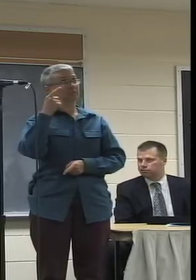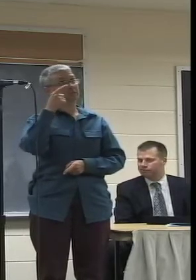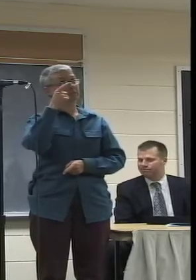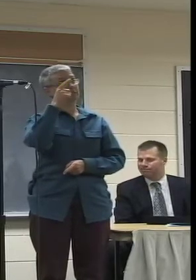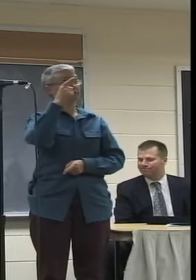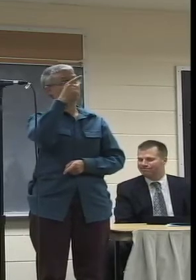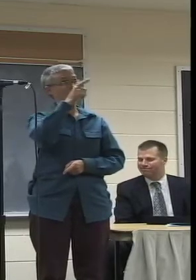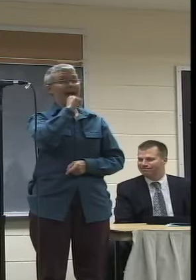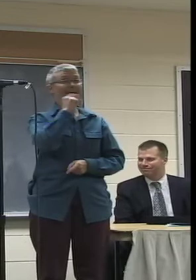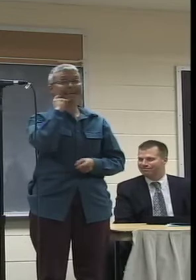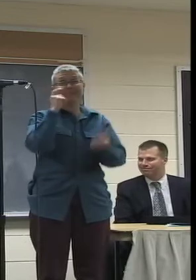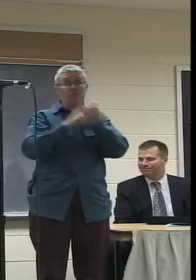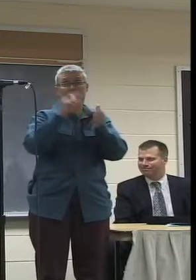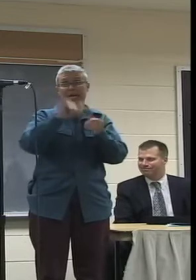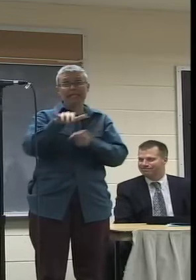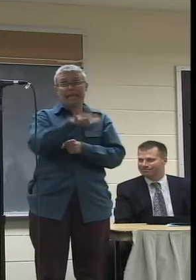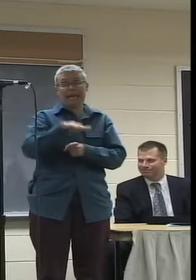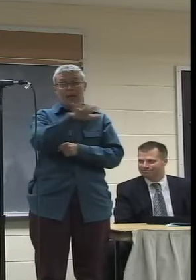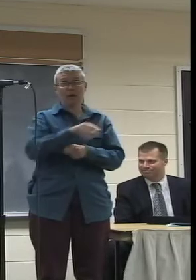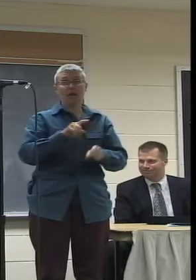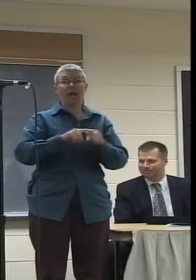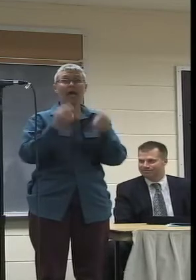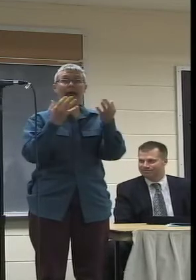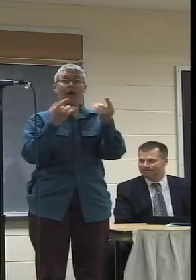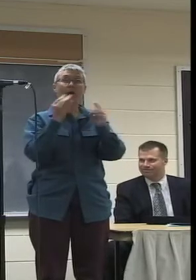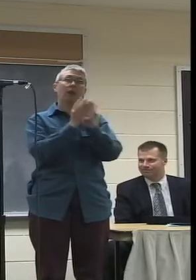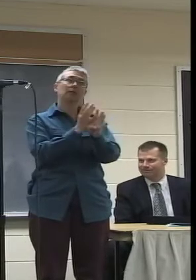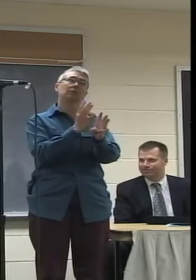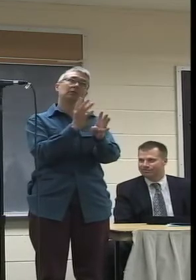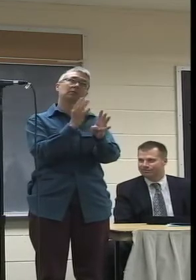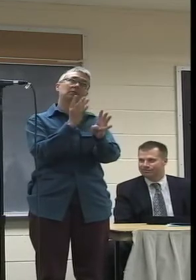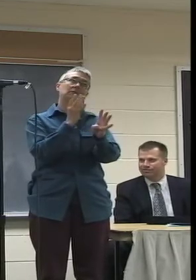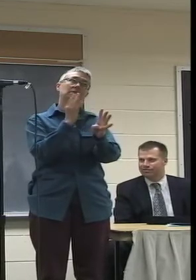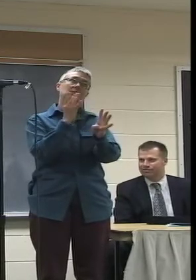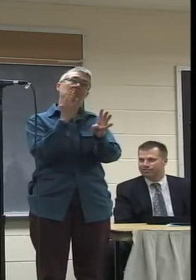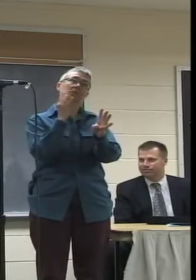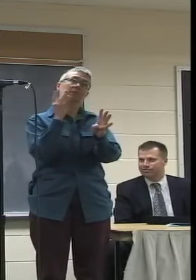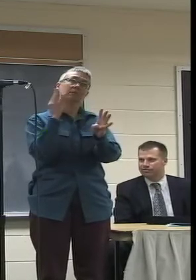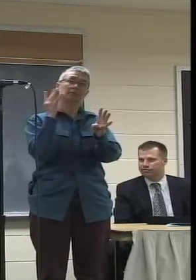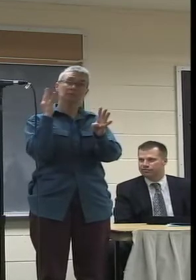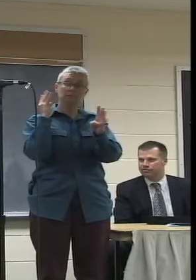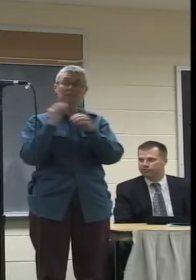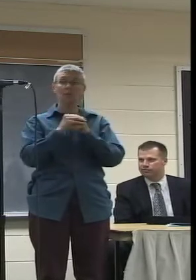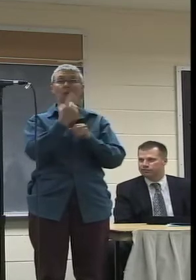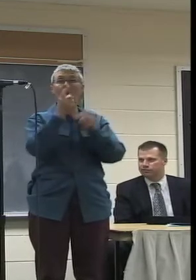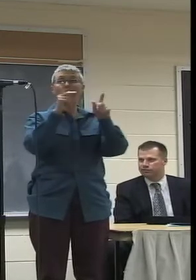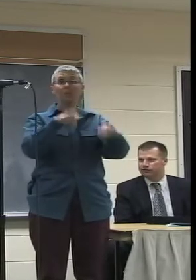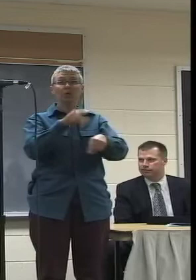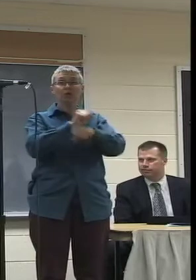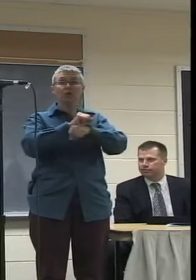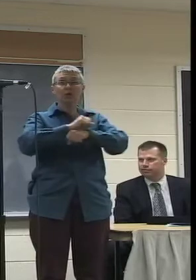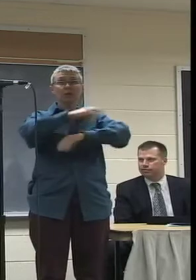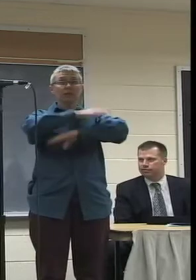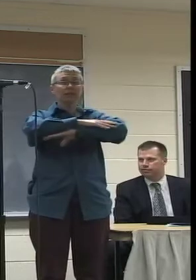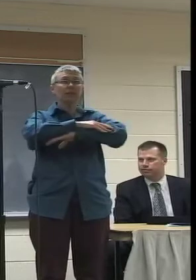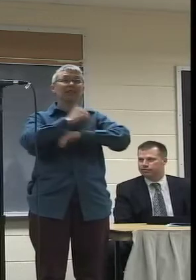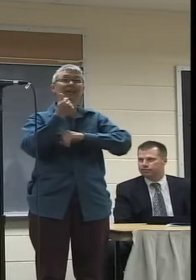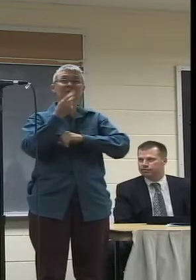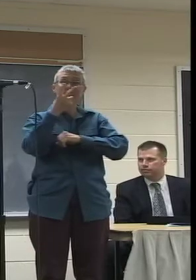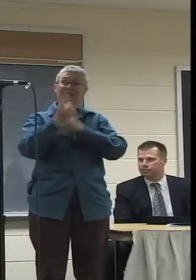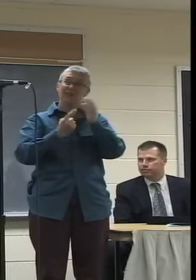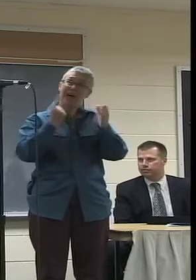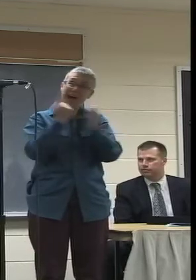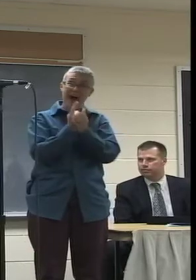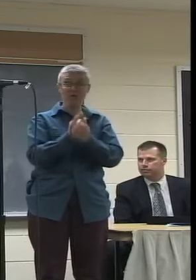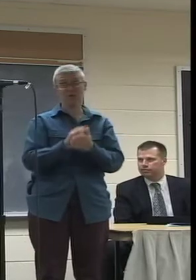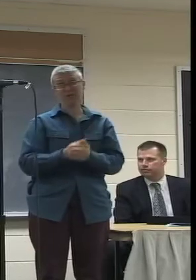actually. And not only that, but I waited in a huge line, and there was only one person working the desk. And it was several hours before I